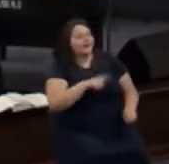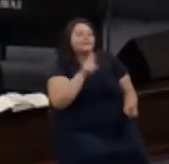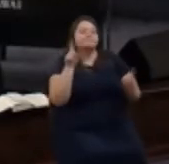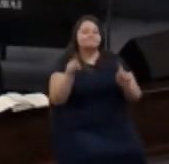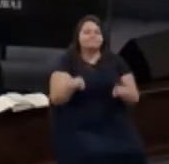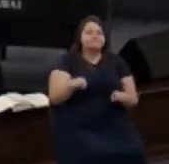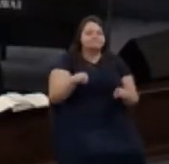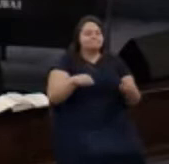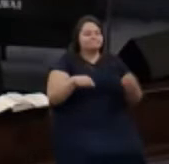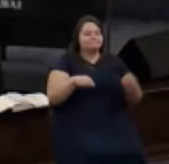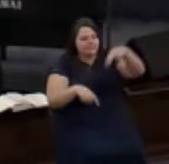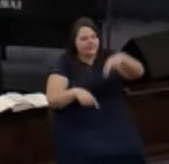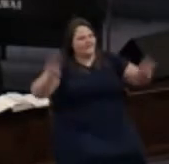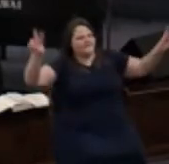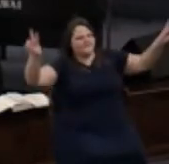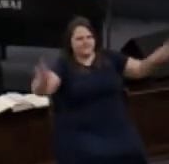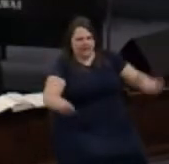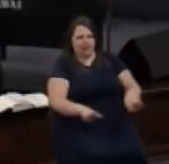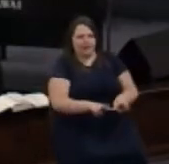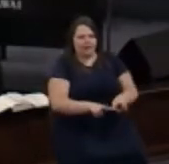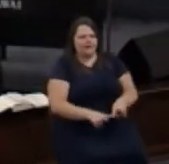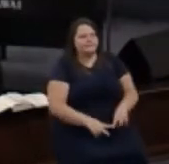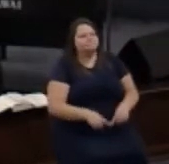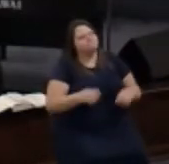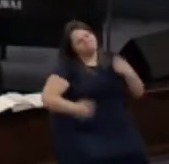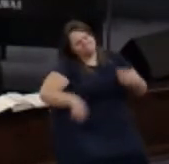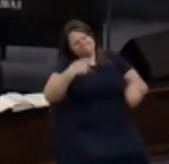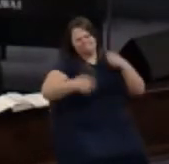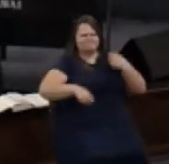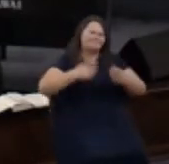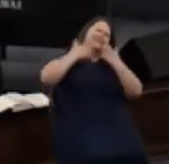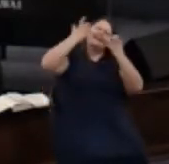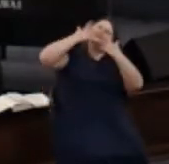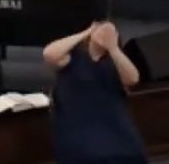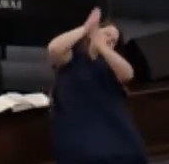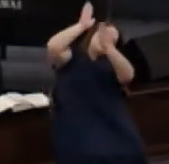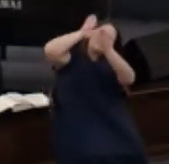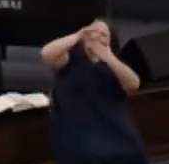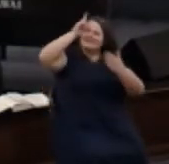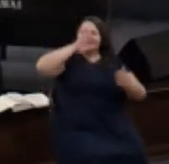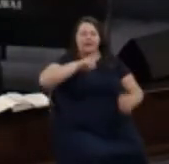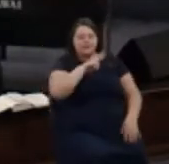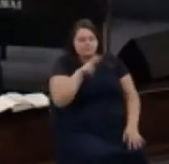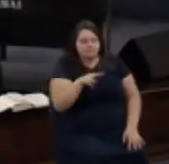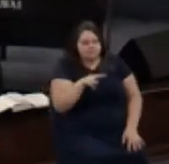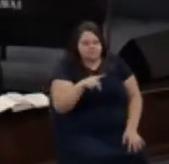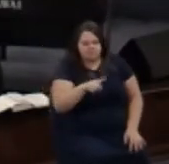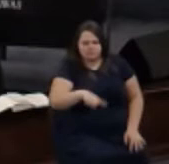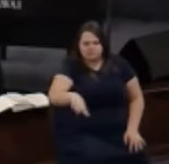coming down into the valley playing music praising God and they find all the invaders dead